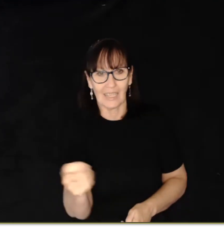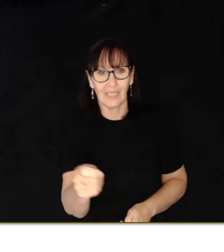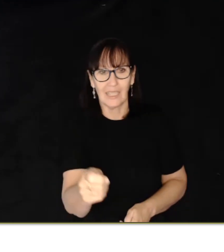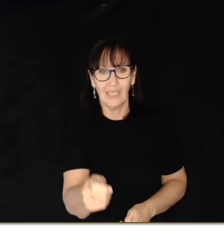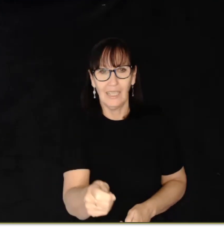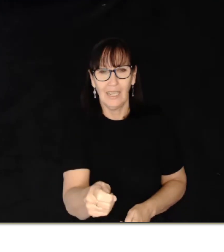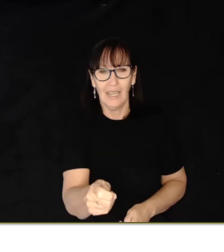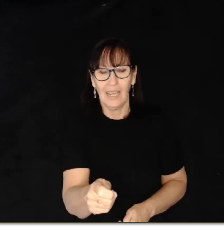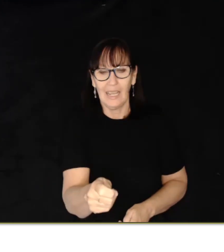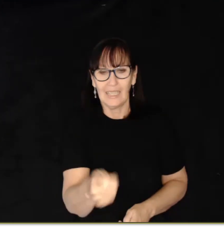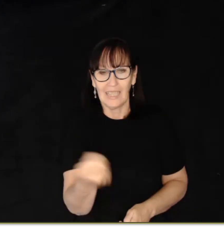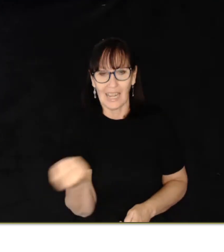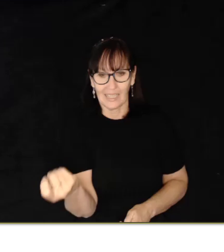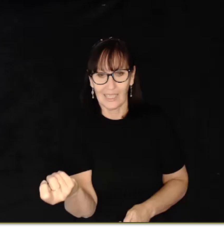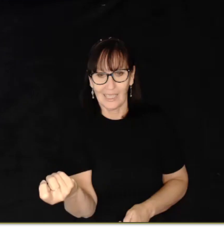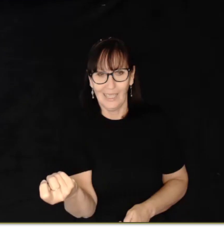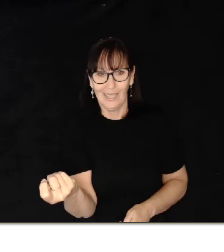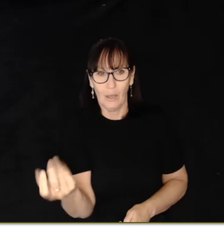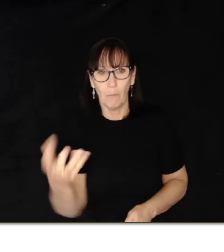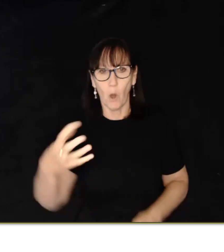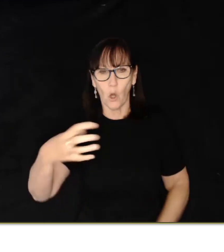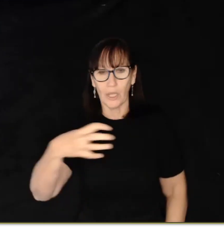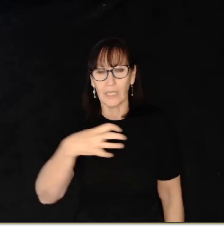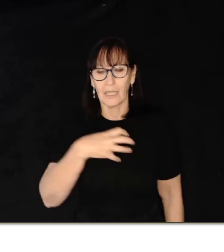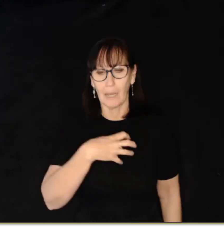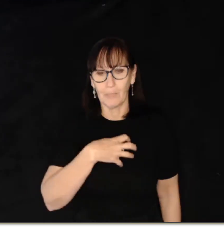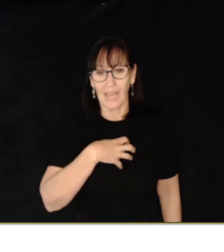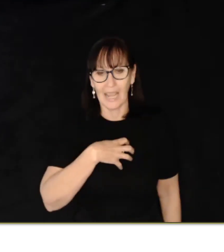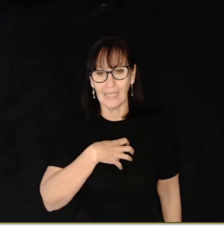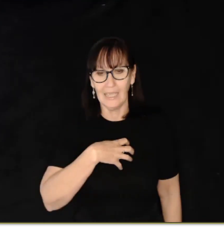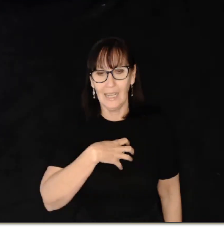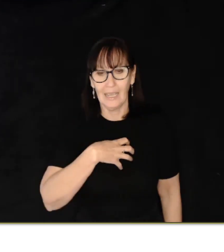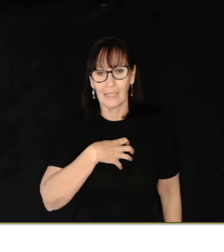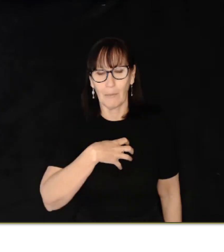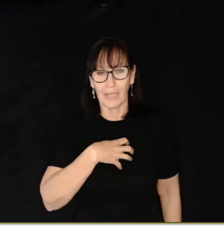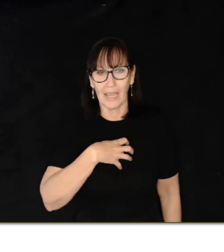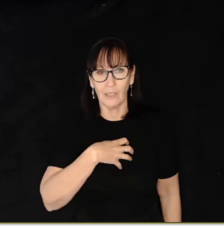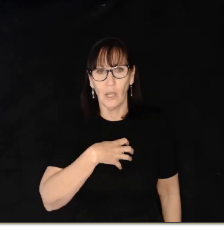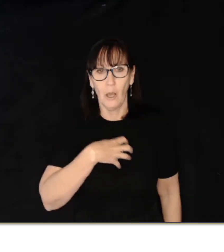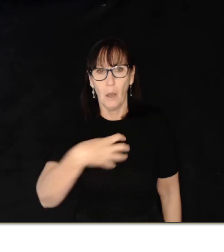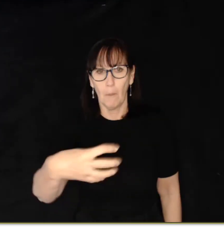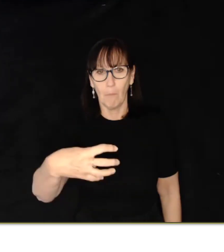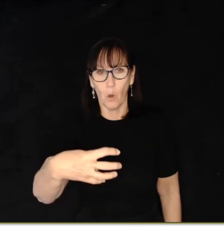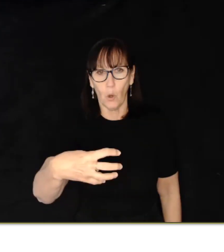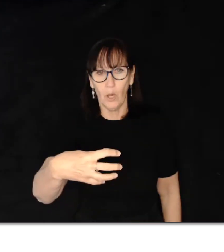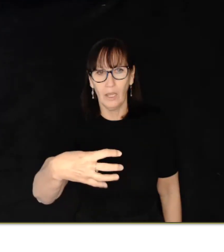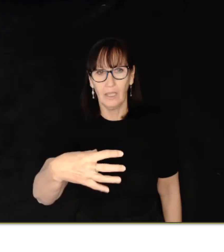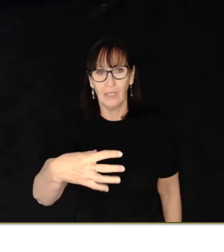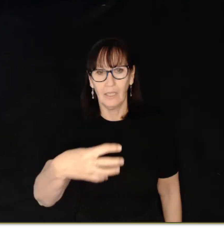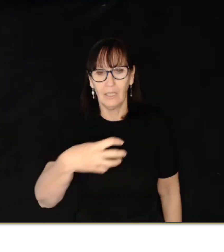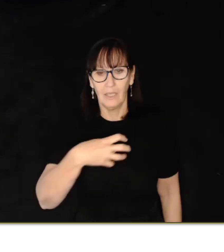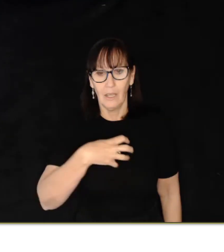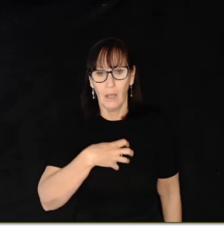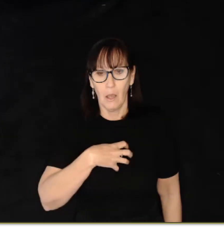Next. Next. More is a cupped hand coming out. More.